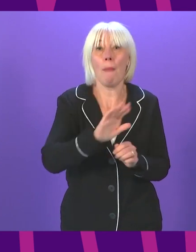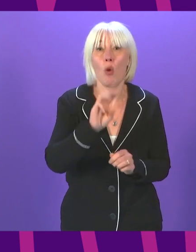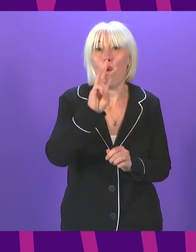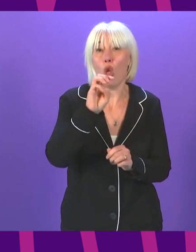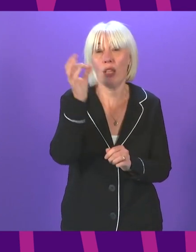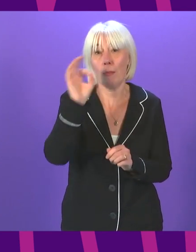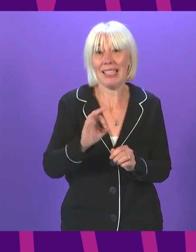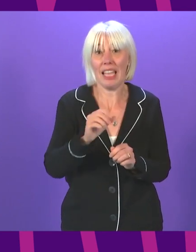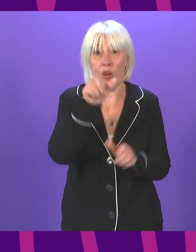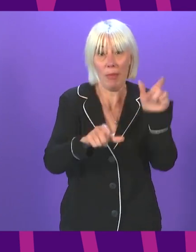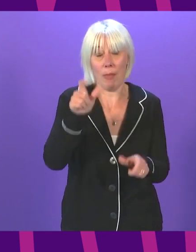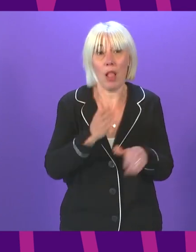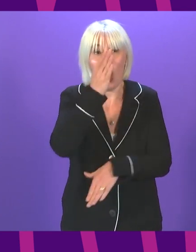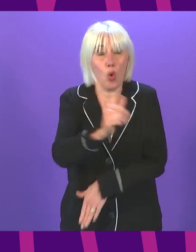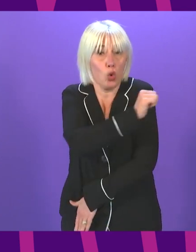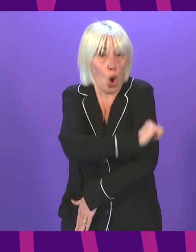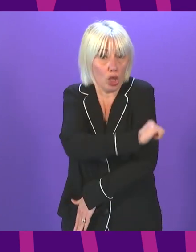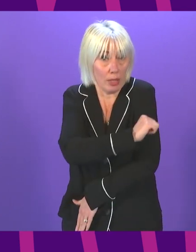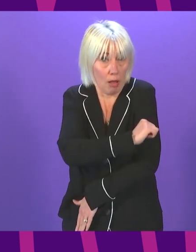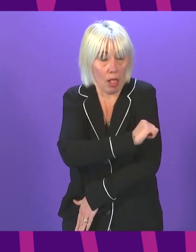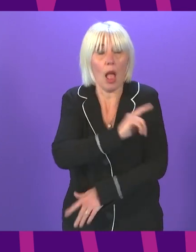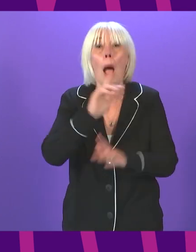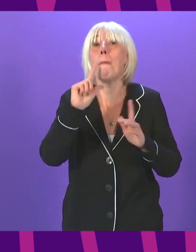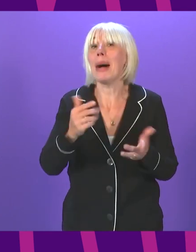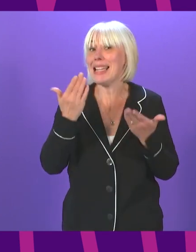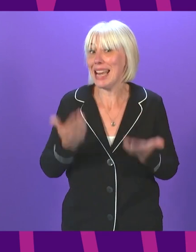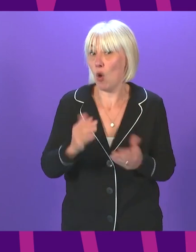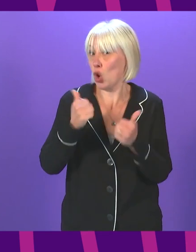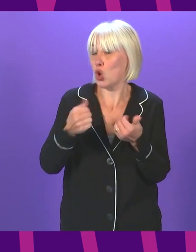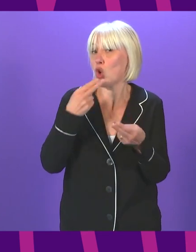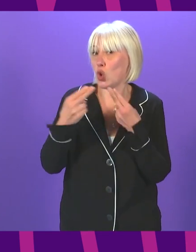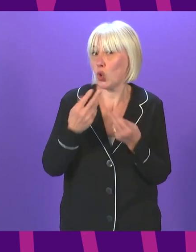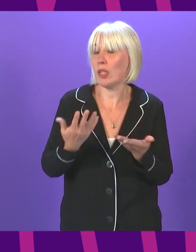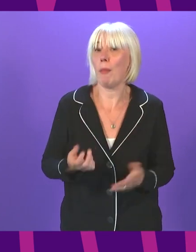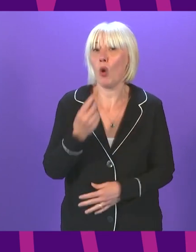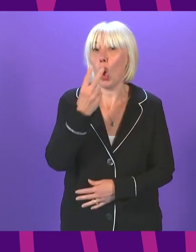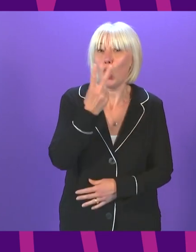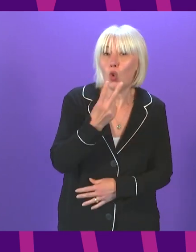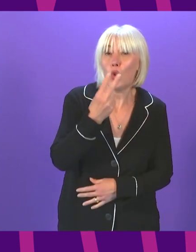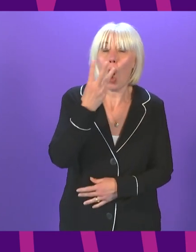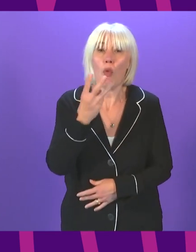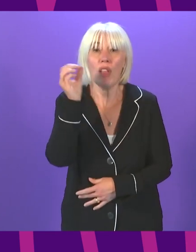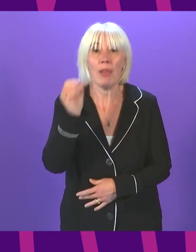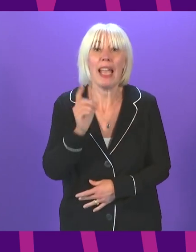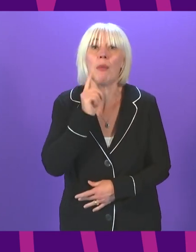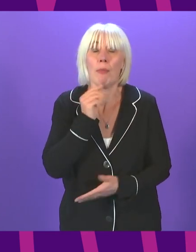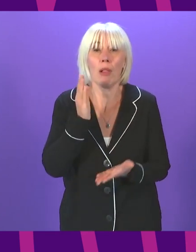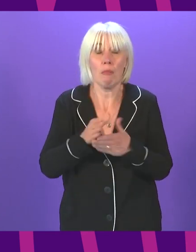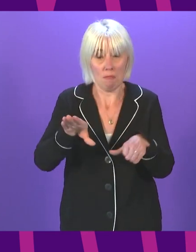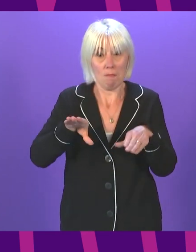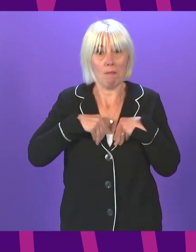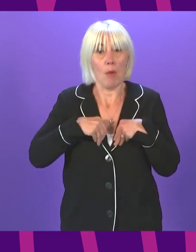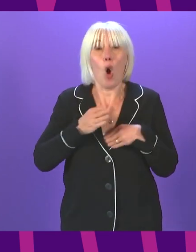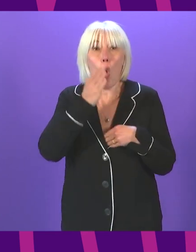up in hospital. Today, and this is good news, only around 2-3% end up in hospital. But, of course, 2